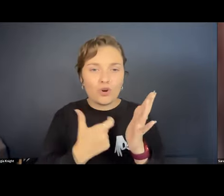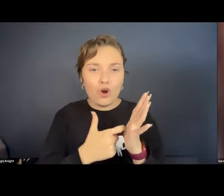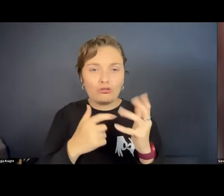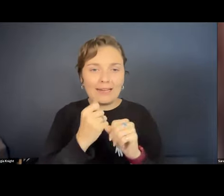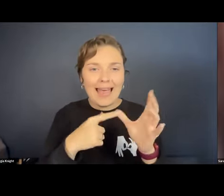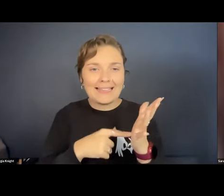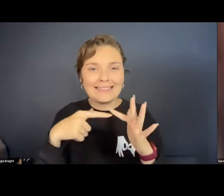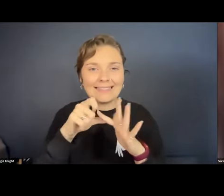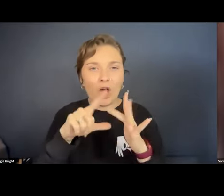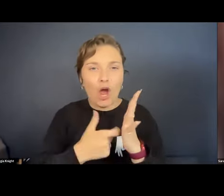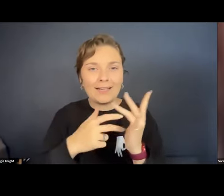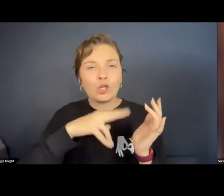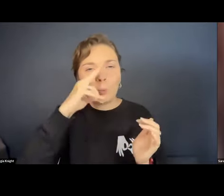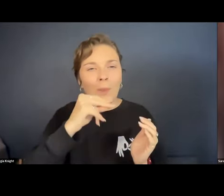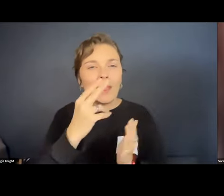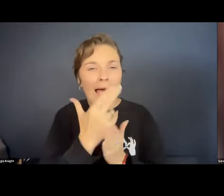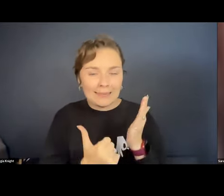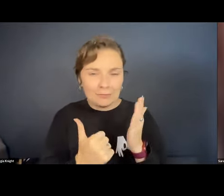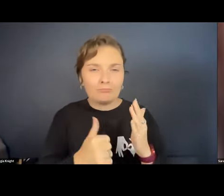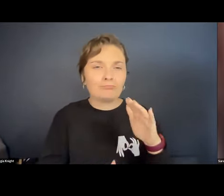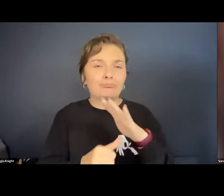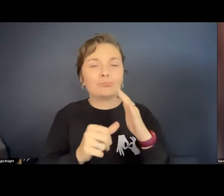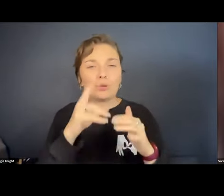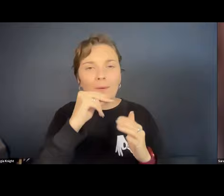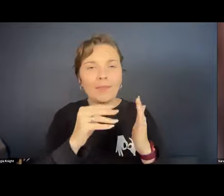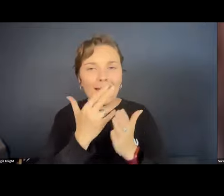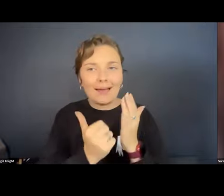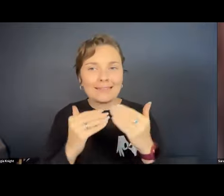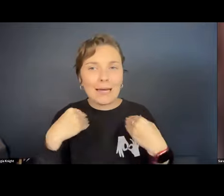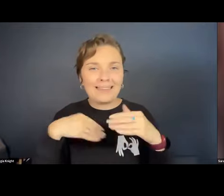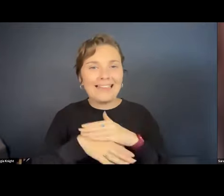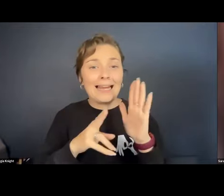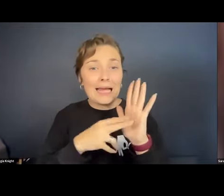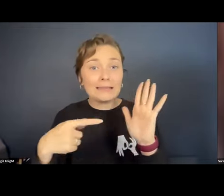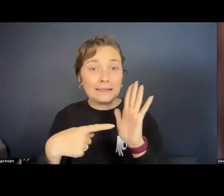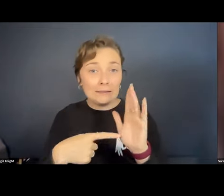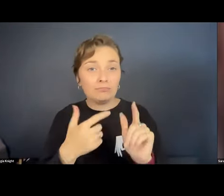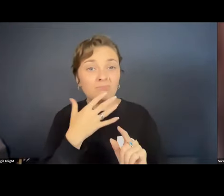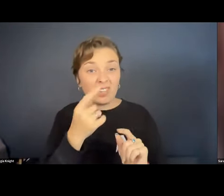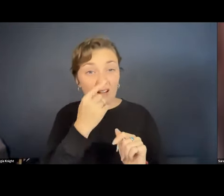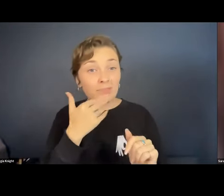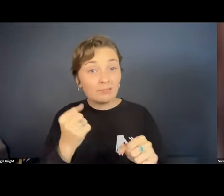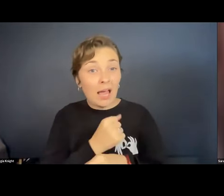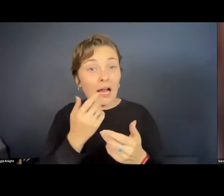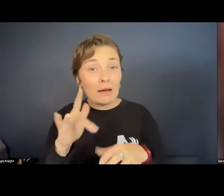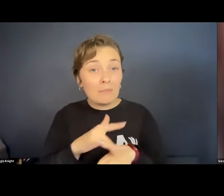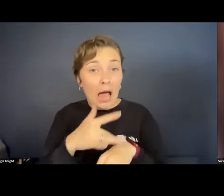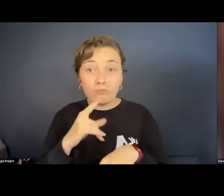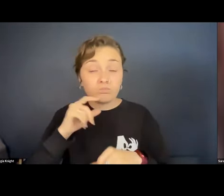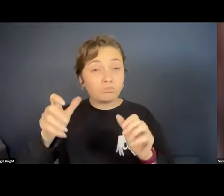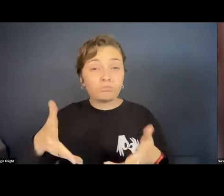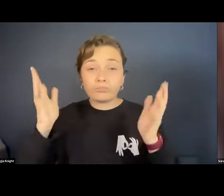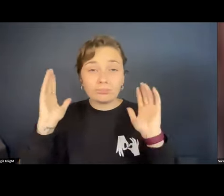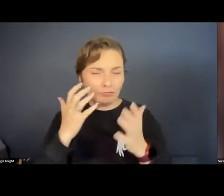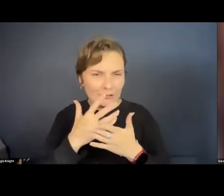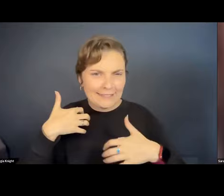Arts, who are the premier youth arts company in the Northern Territory and said, can we make a play? And they were on board, which was